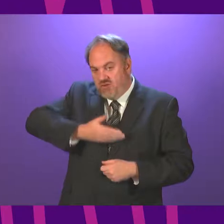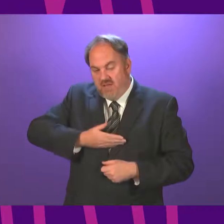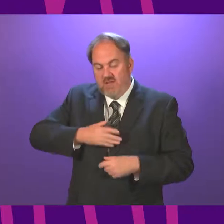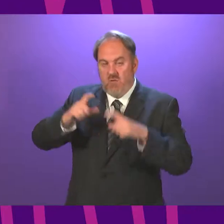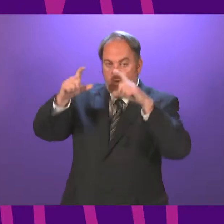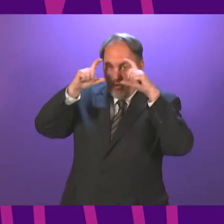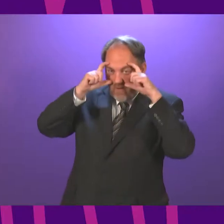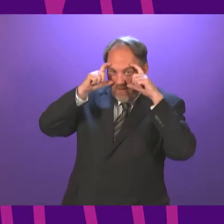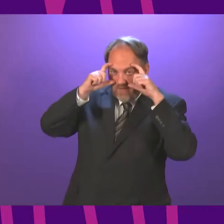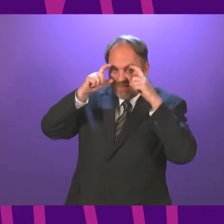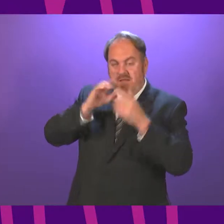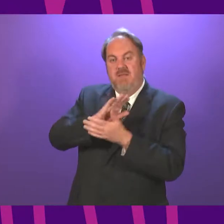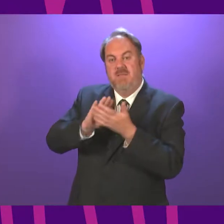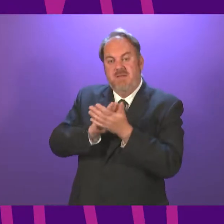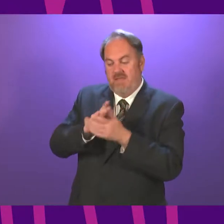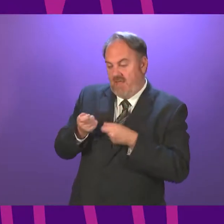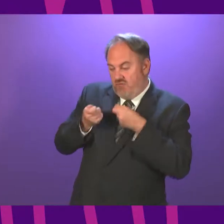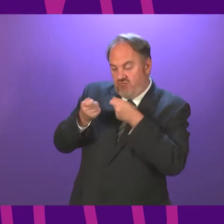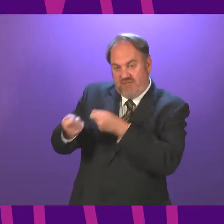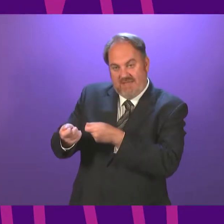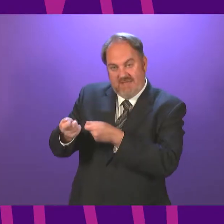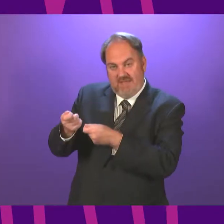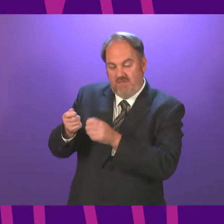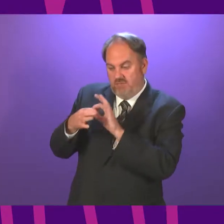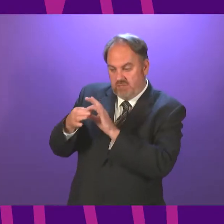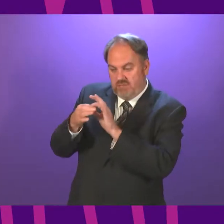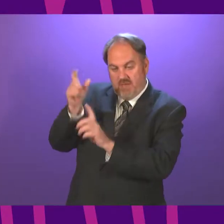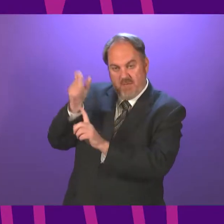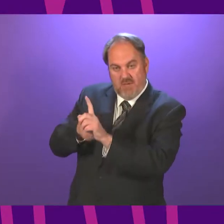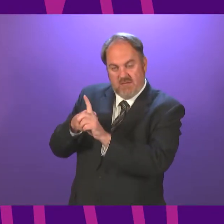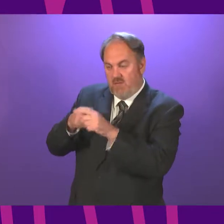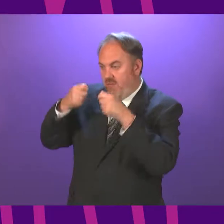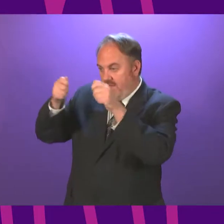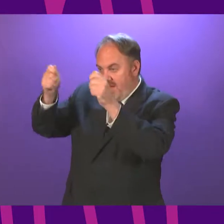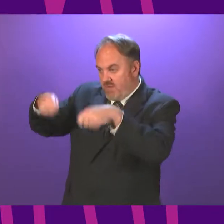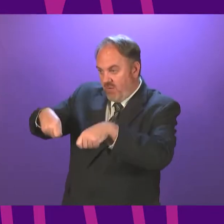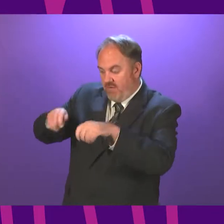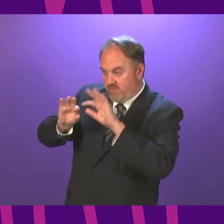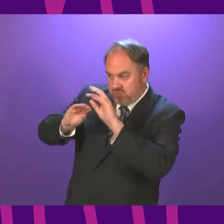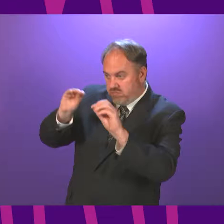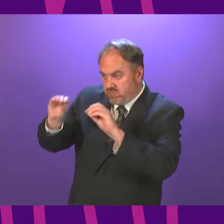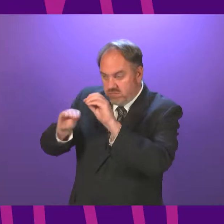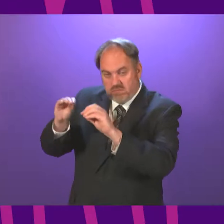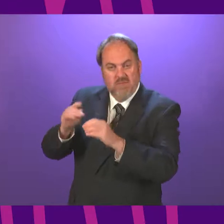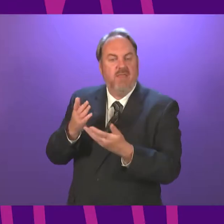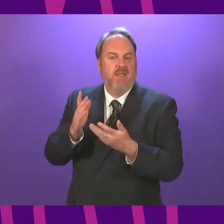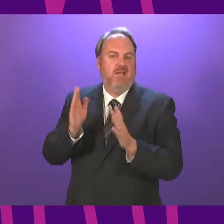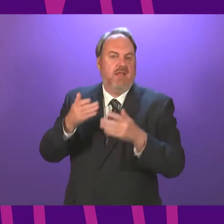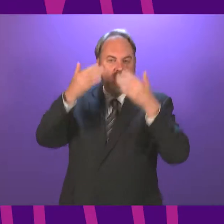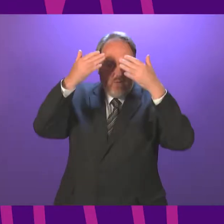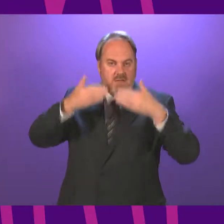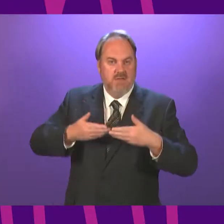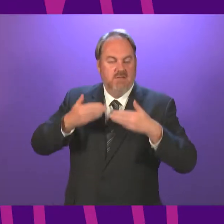place for the individual providing the treatment as a mitigating measure. To permit indoor organised activity in Level 2 areas,